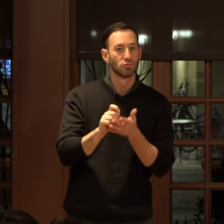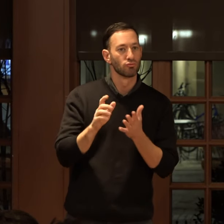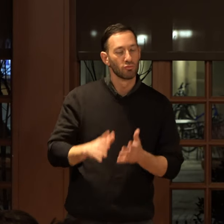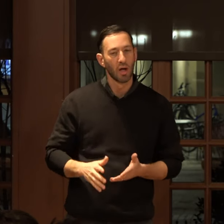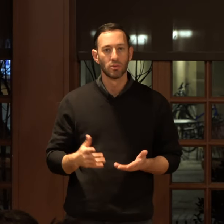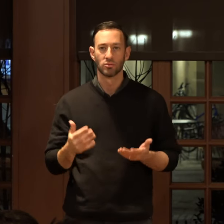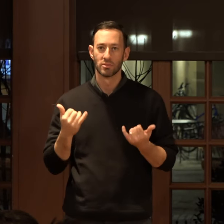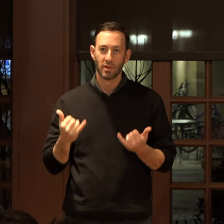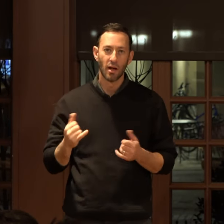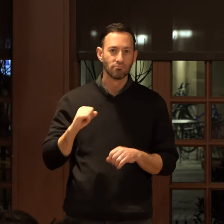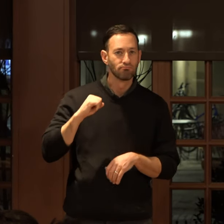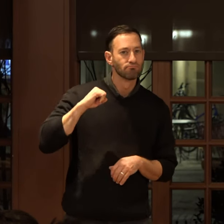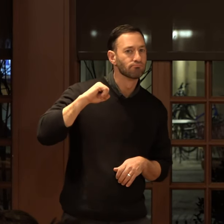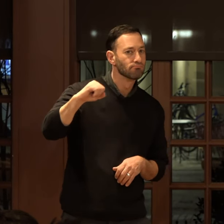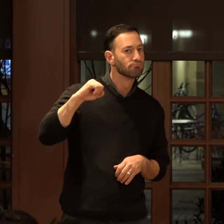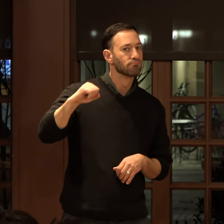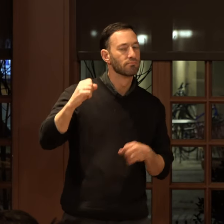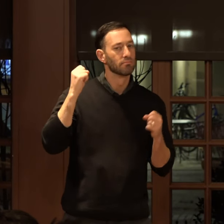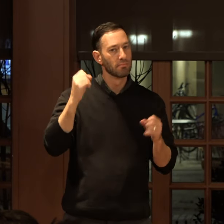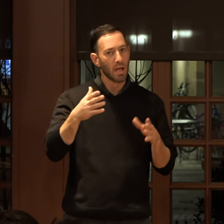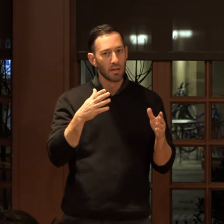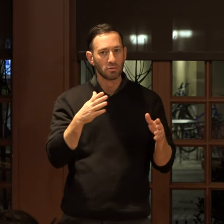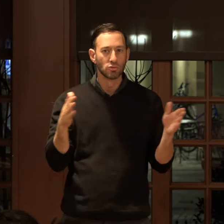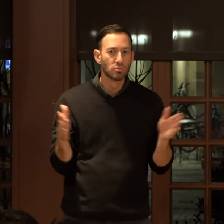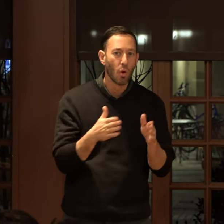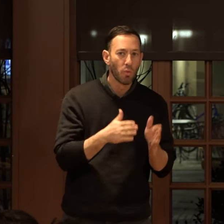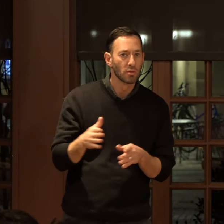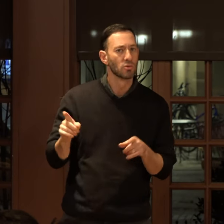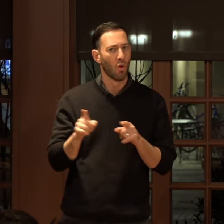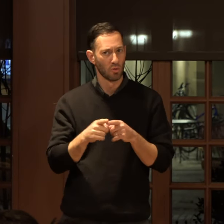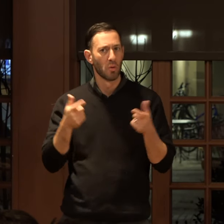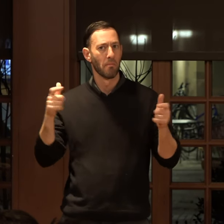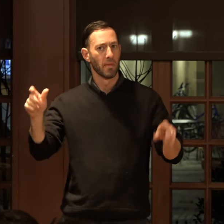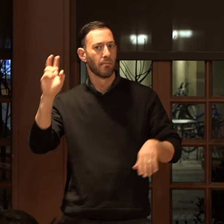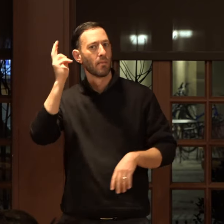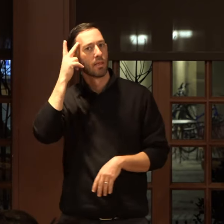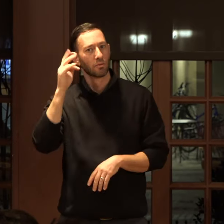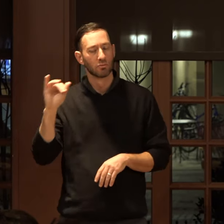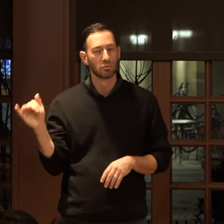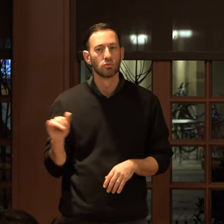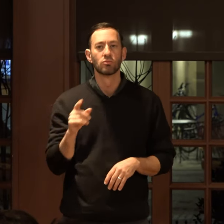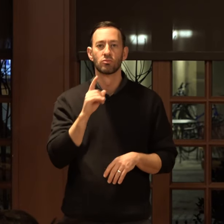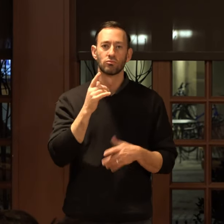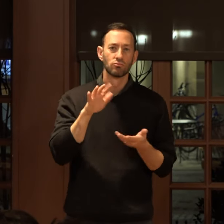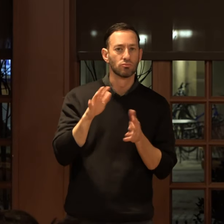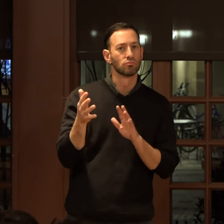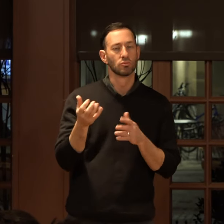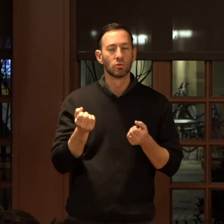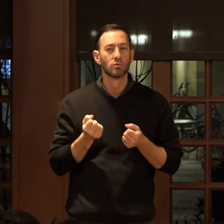back in many small ways but in large political ones also and sort of trying to